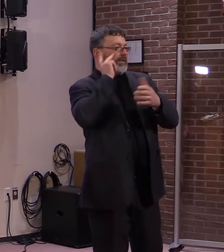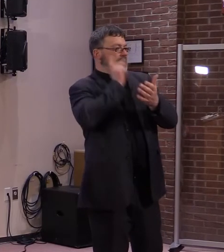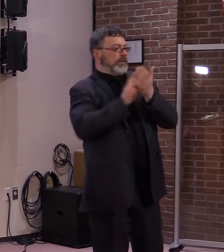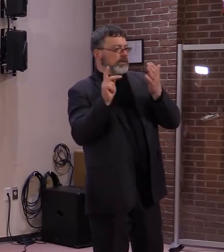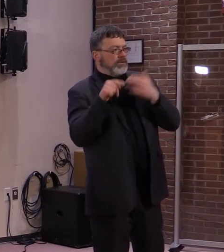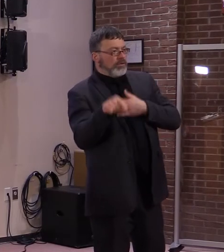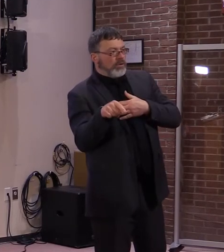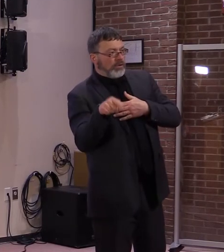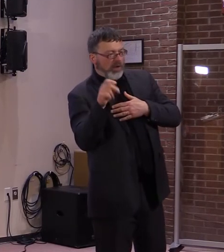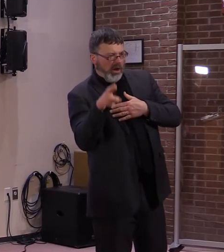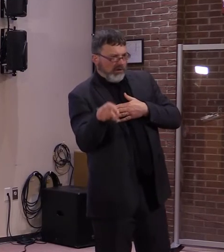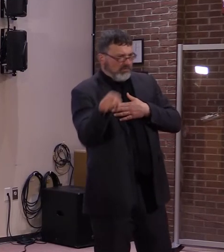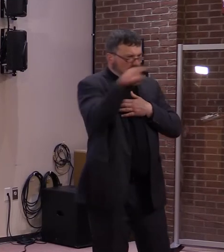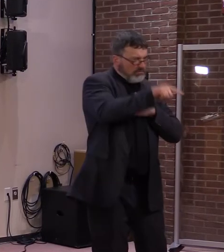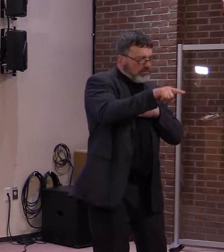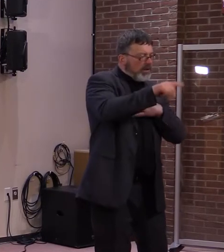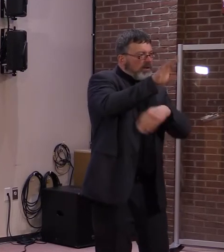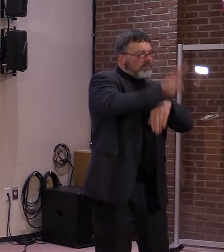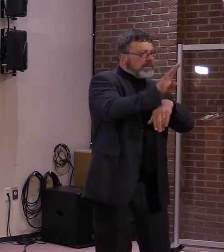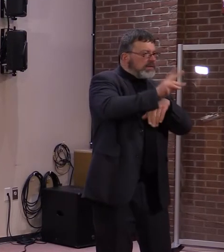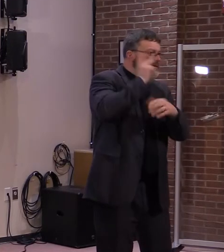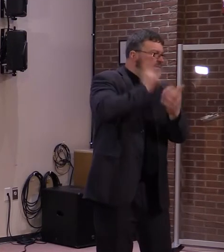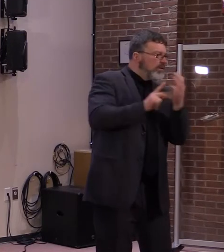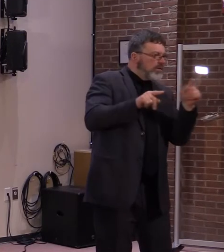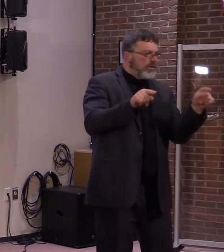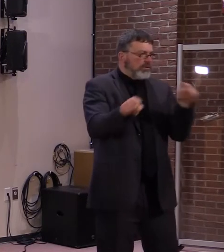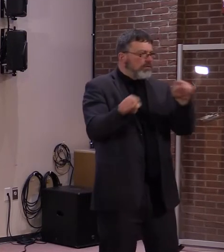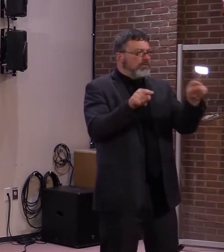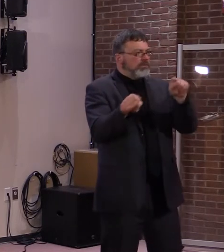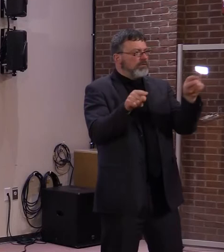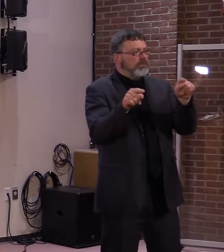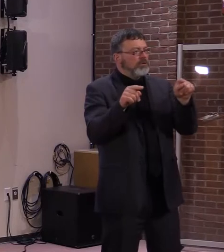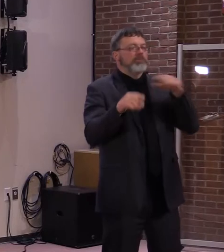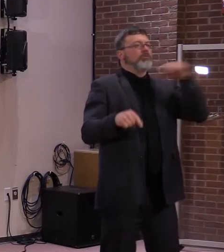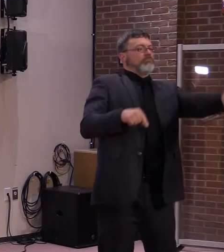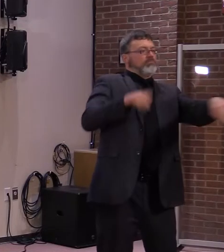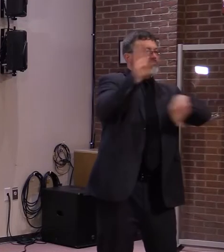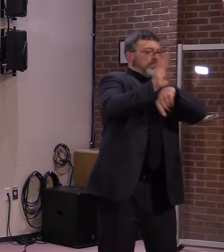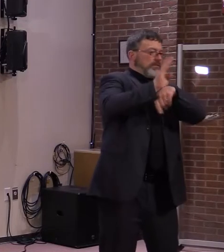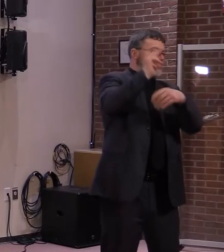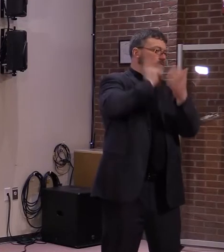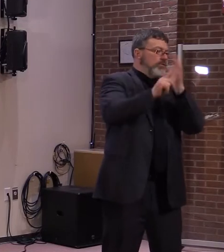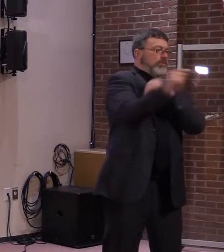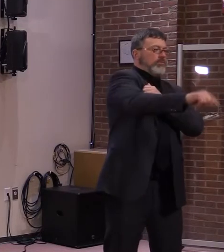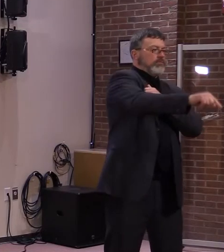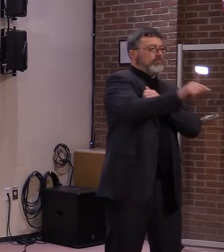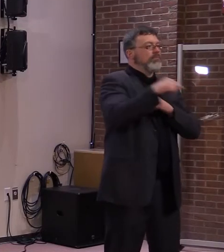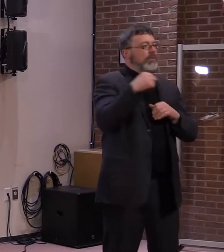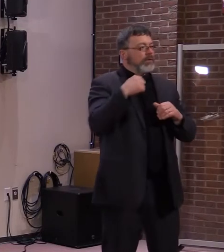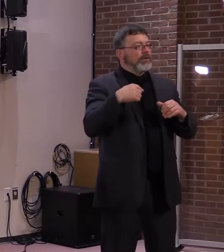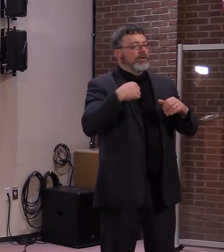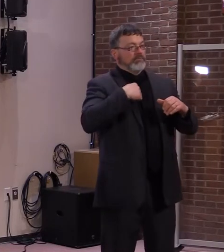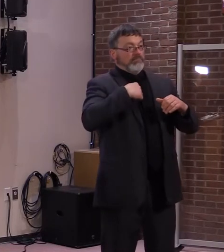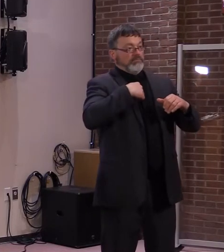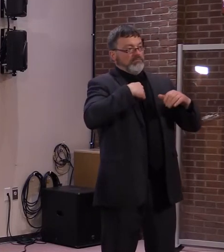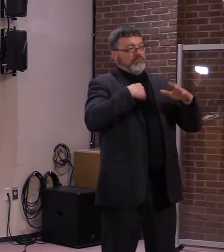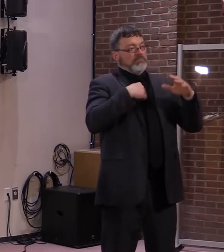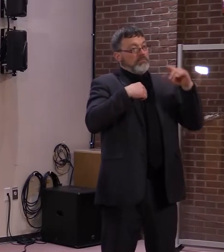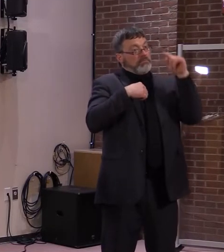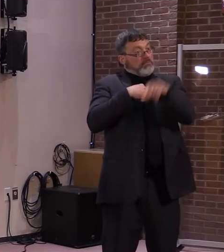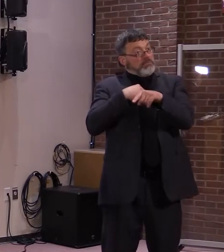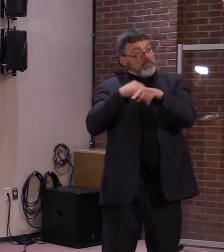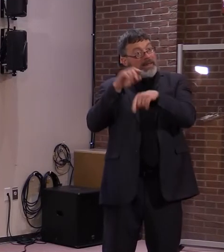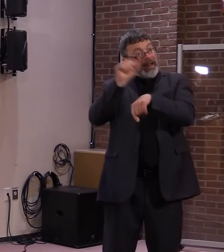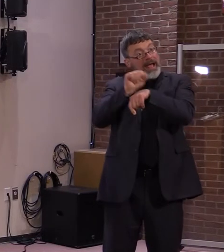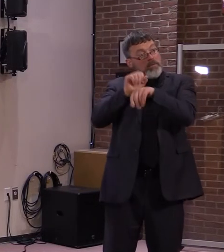Yeah, wonder if Commissioner Harrington can pulled away. This is Secretary Curley. The Department of Labor does generally work to do what they call a